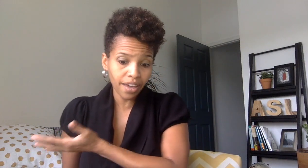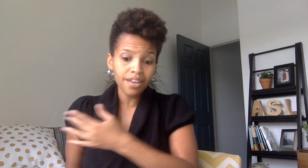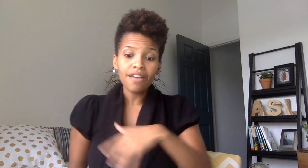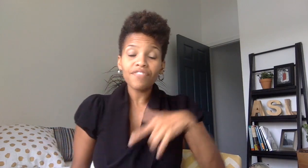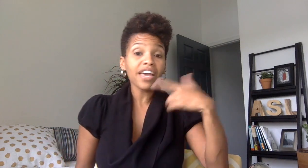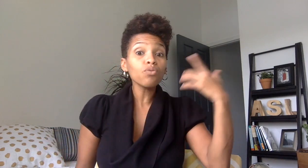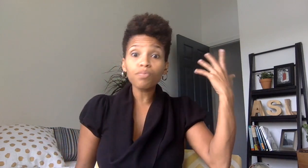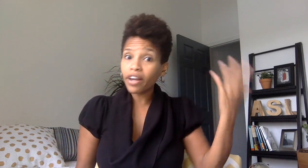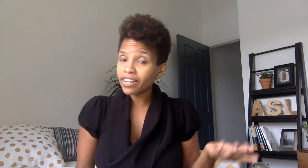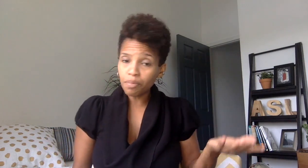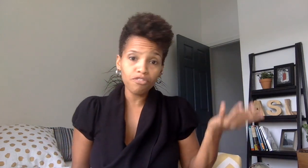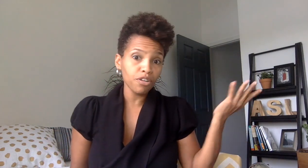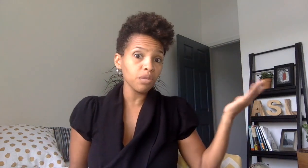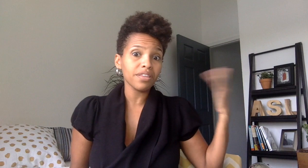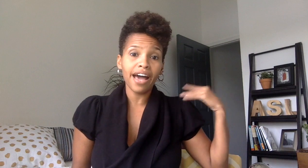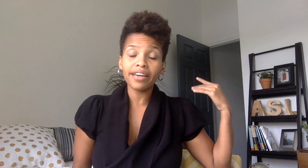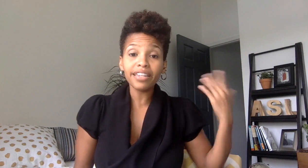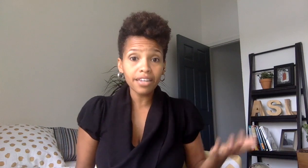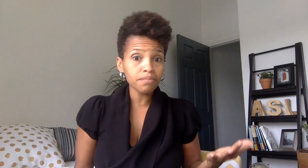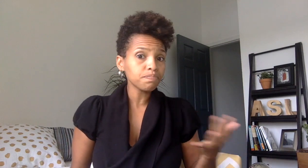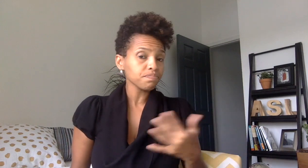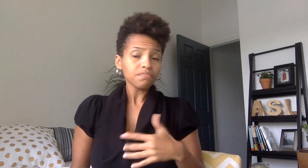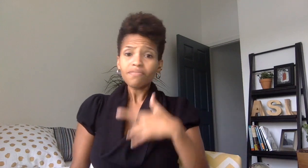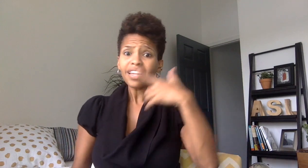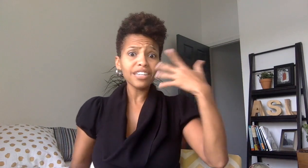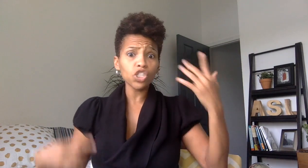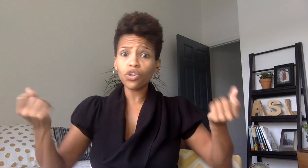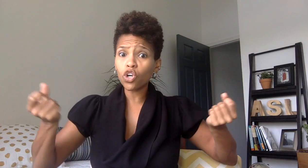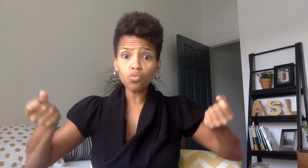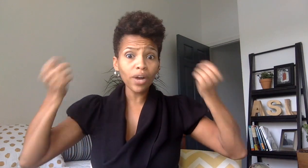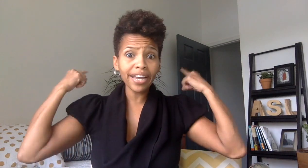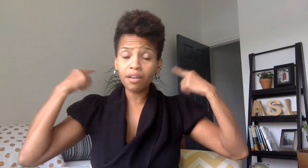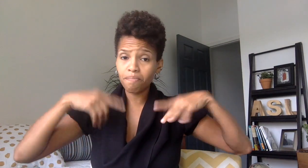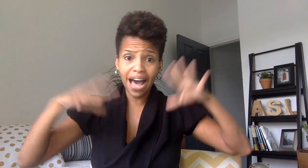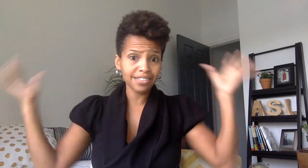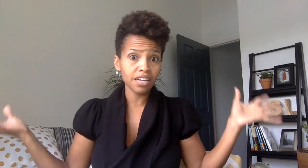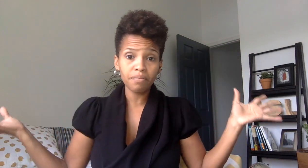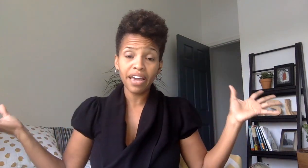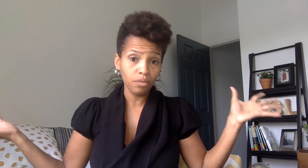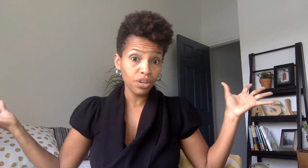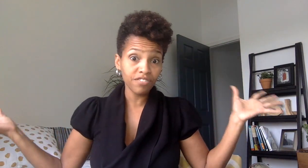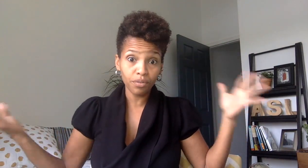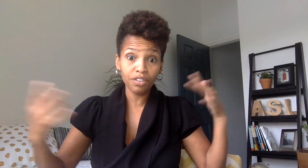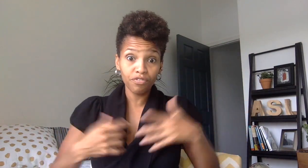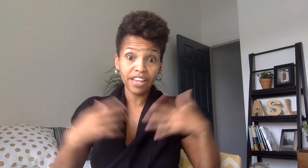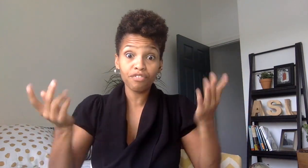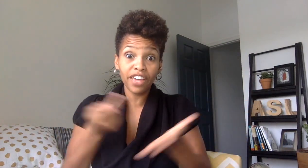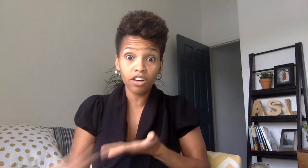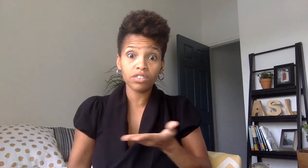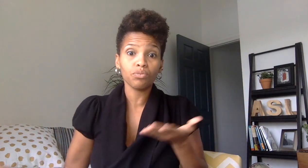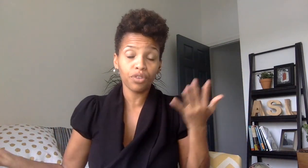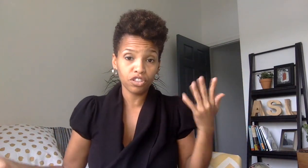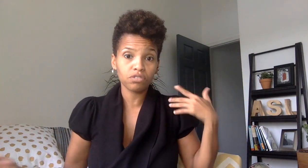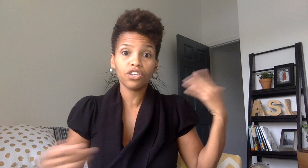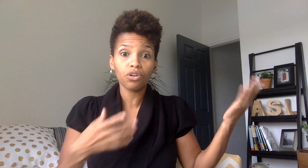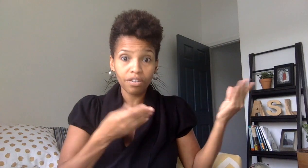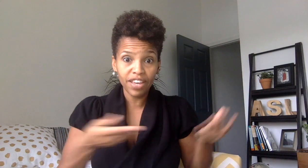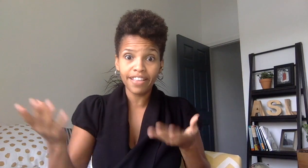they will probably not be familiar with that idiom and so it'll go right past them and we've we've then failed with you know conveying that